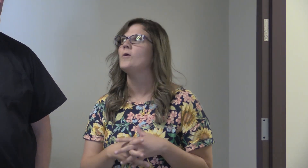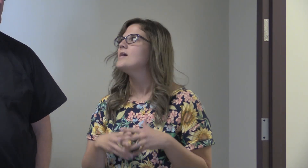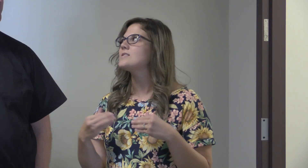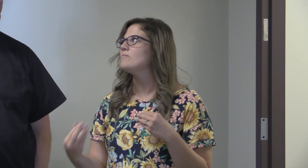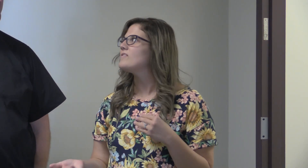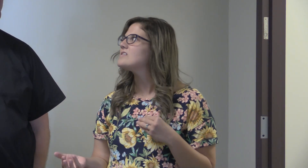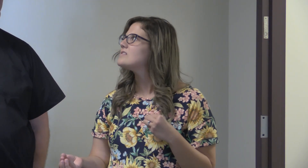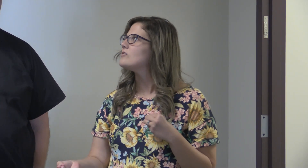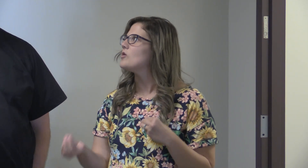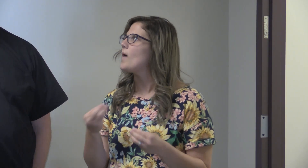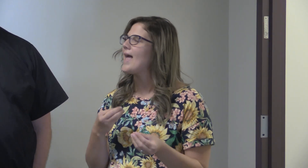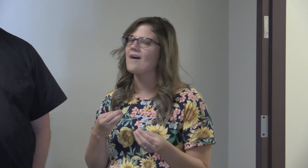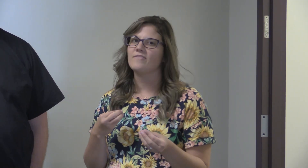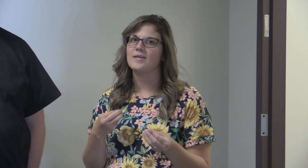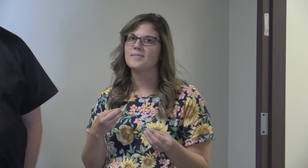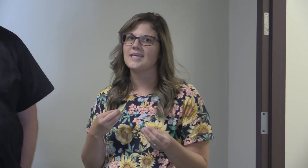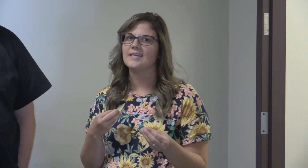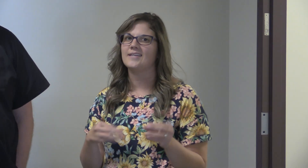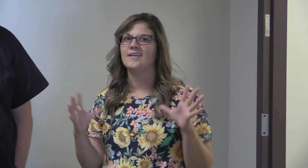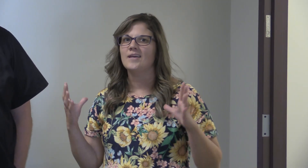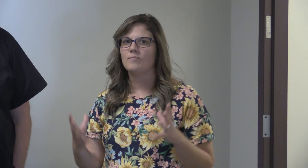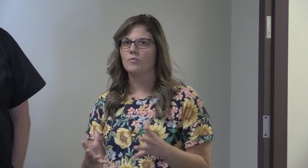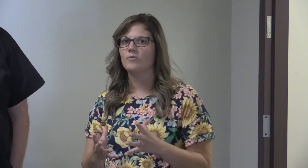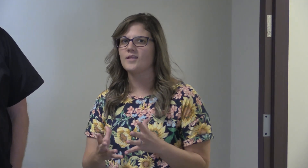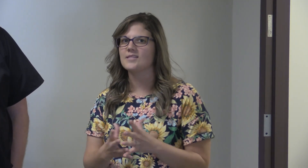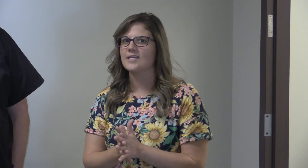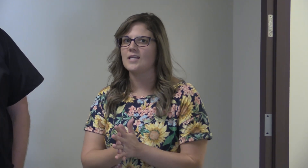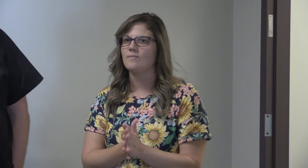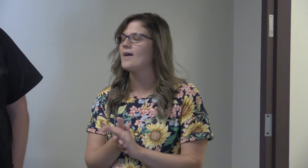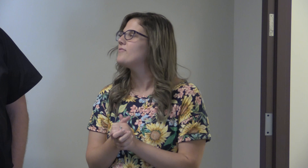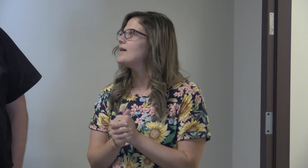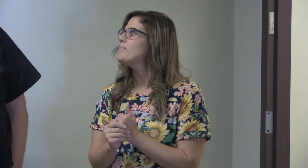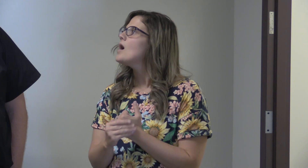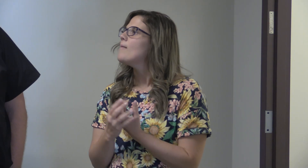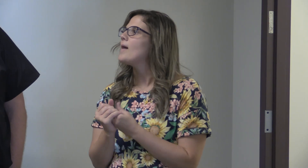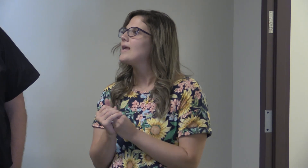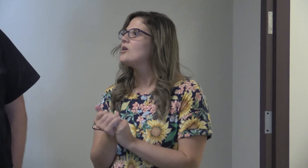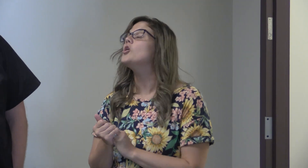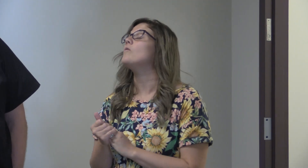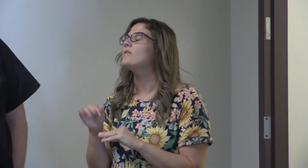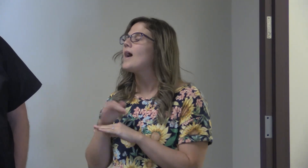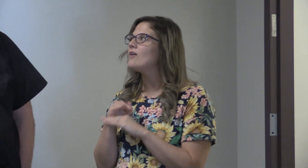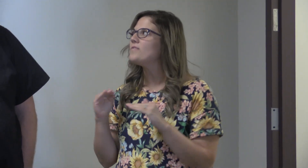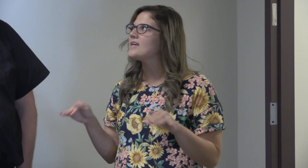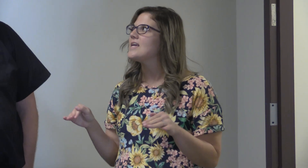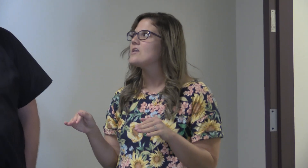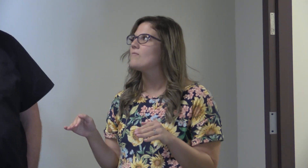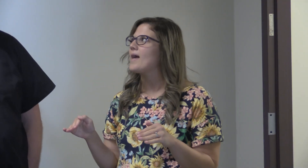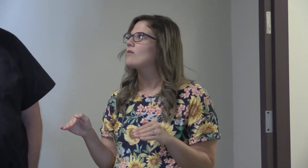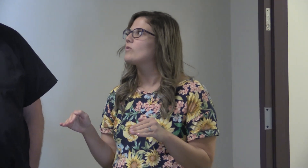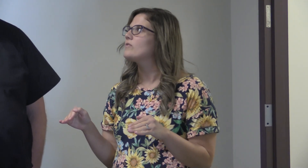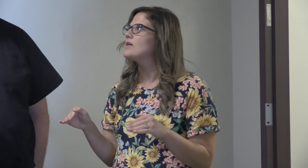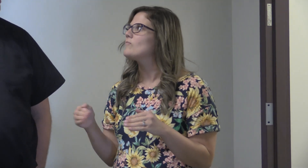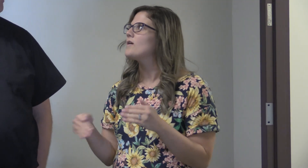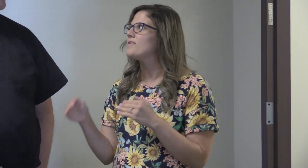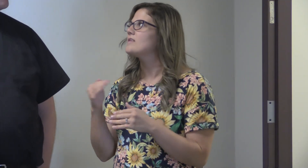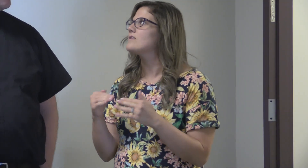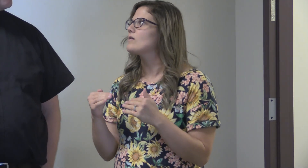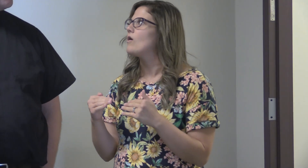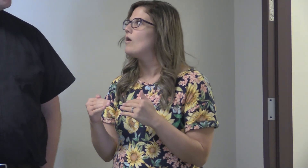some of us still don't have them in, but we're really excited. Is yours back ordered? Mine, no. I don't think any are back ordered anymore. I think they're all